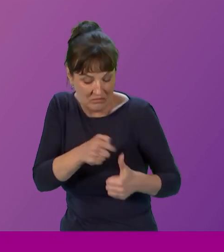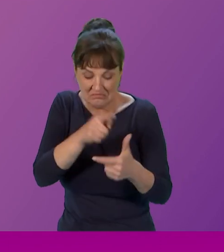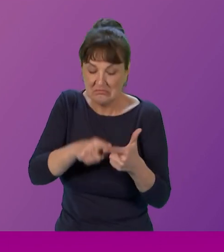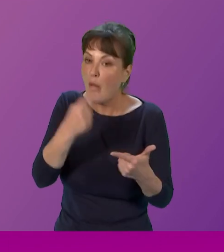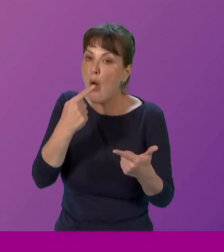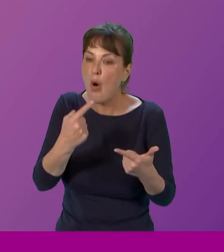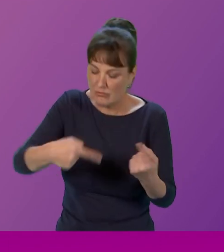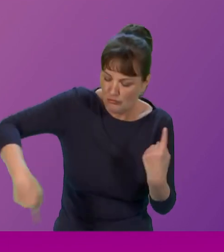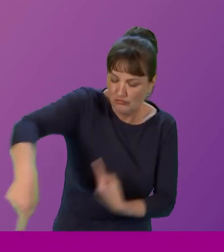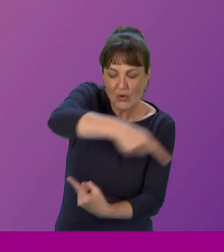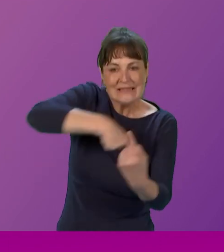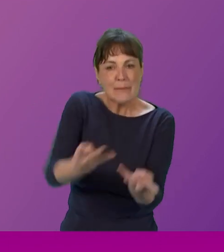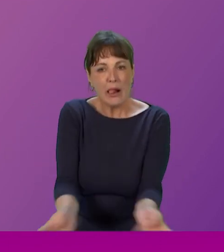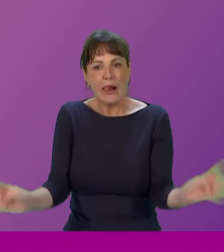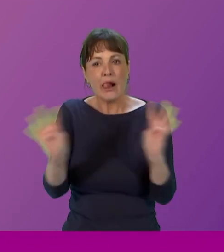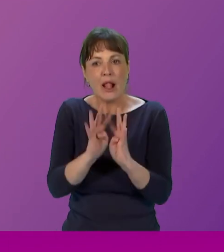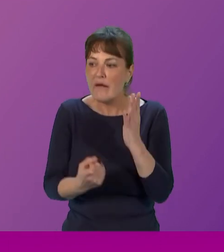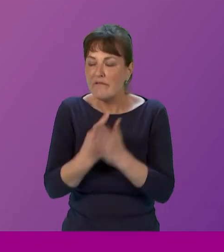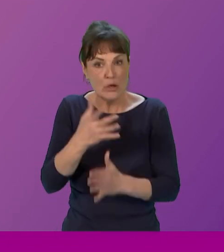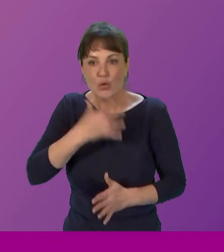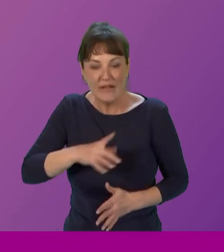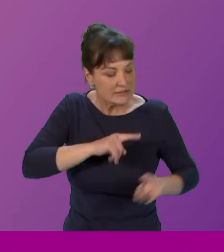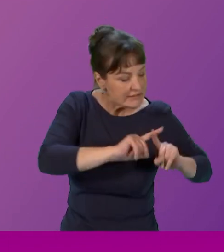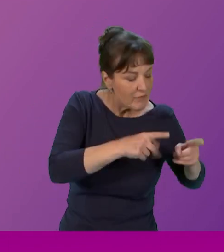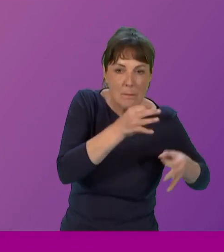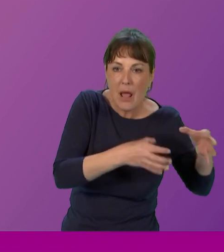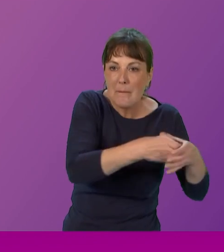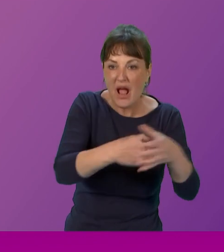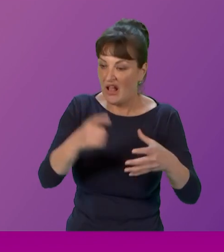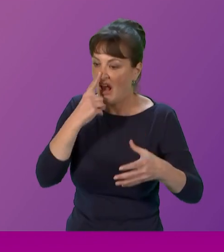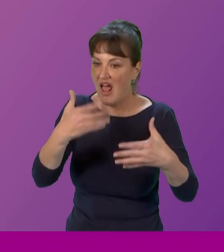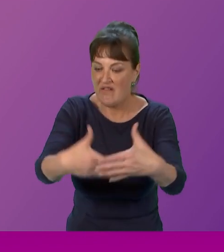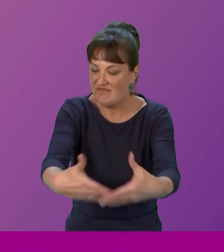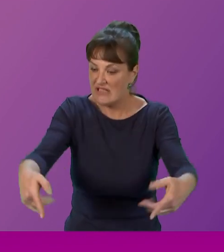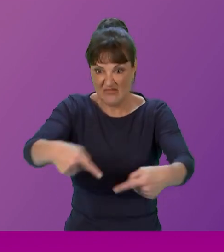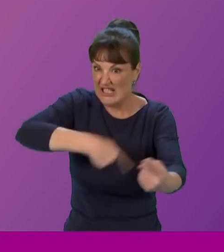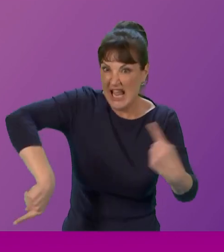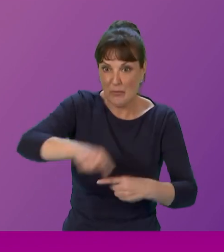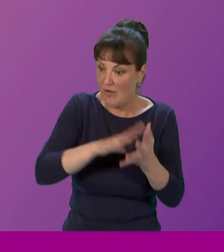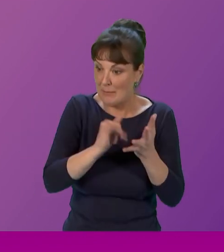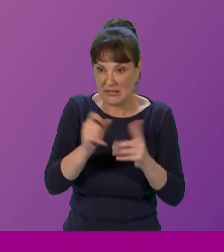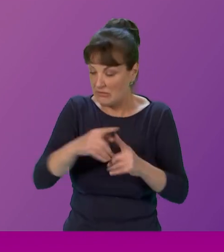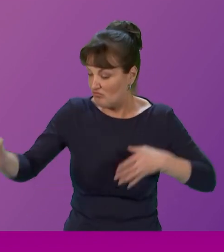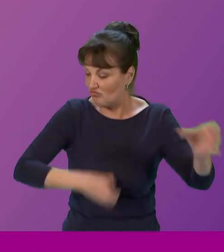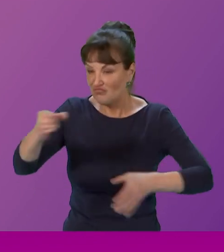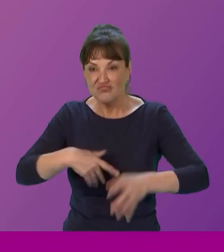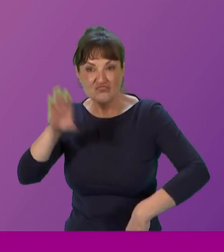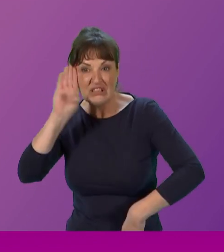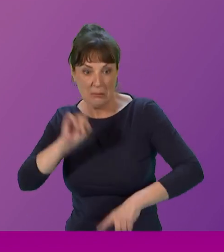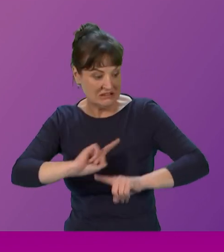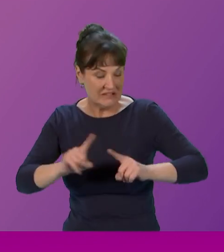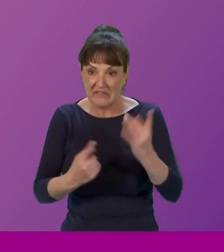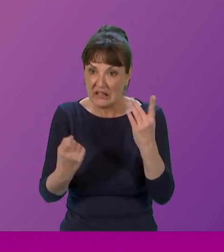have to be a cross-party group. can have round table events for MSPs to come and hear about issues and people speak.